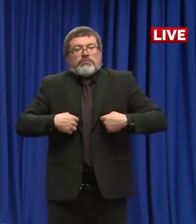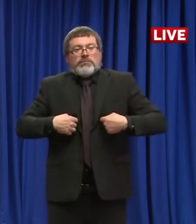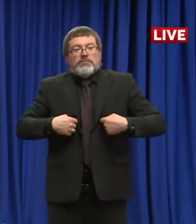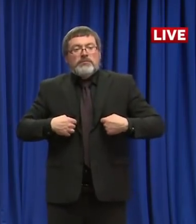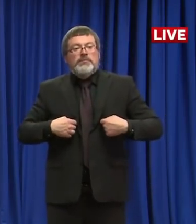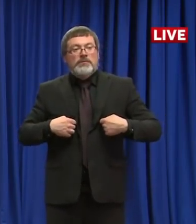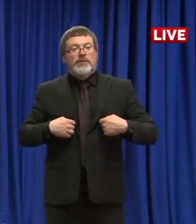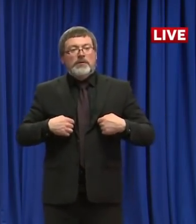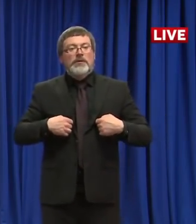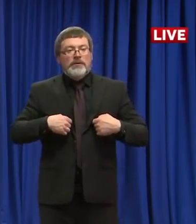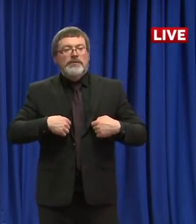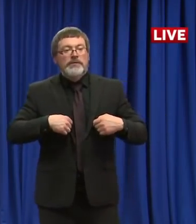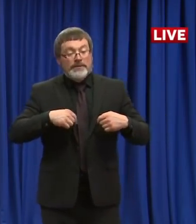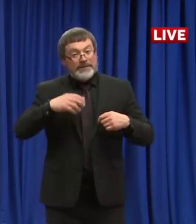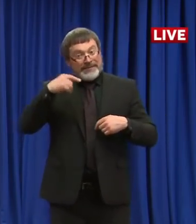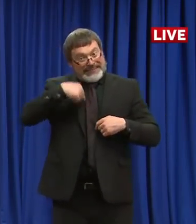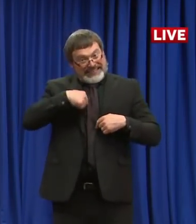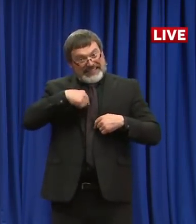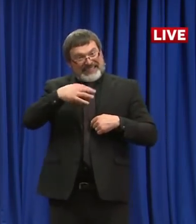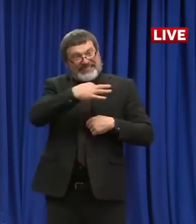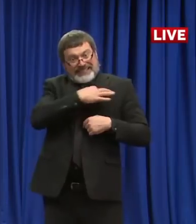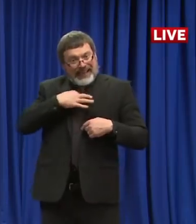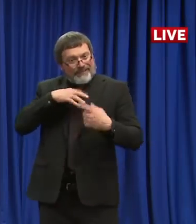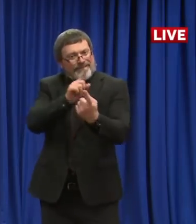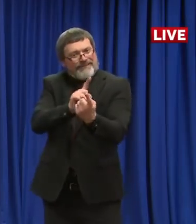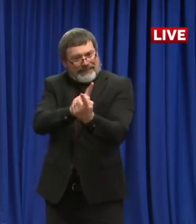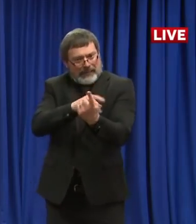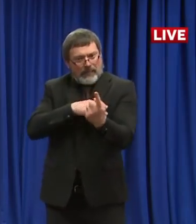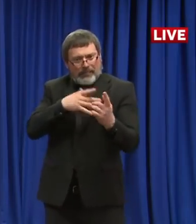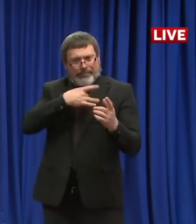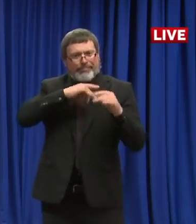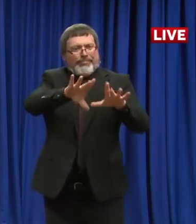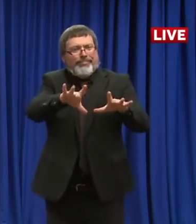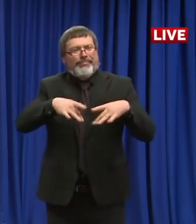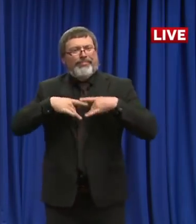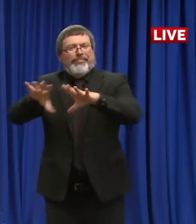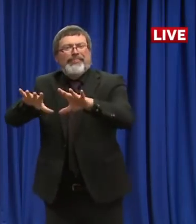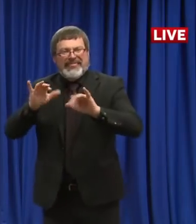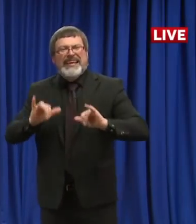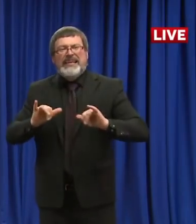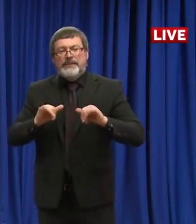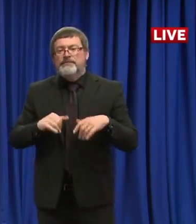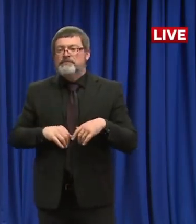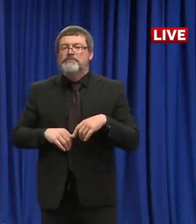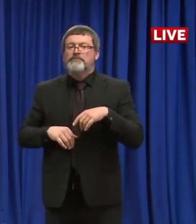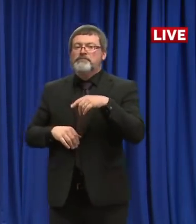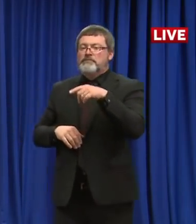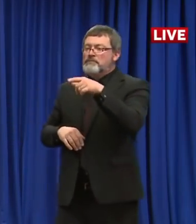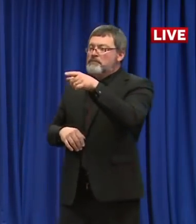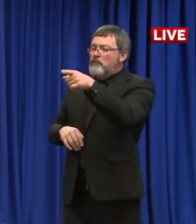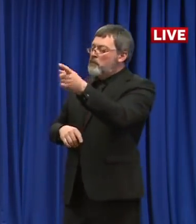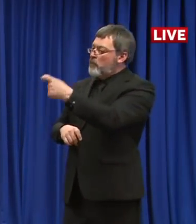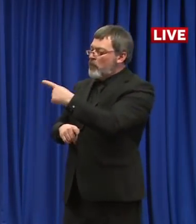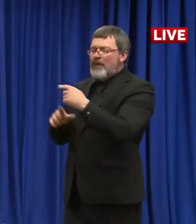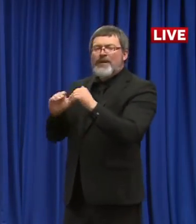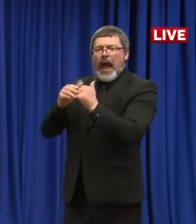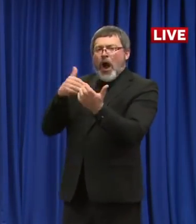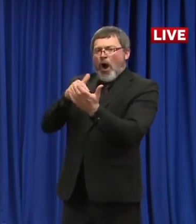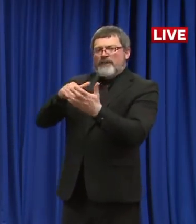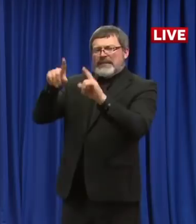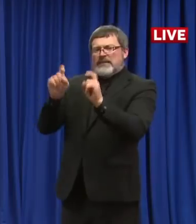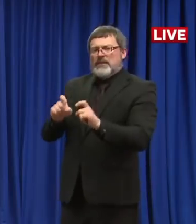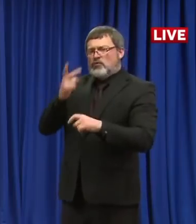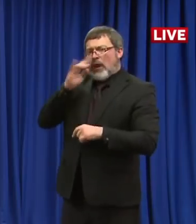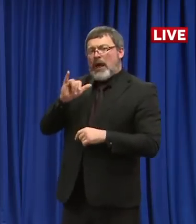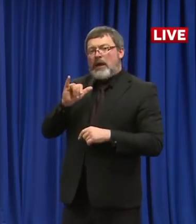state. So how often is the average worker going to be tested? So right now we're going to start off with one round, right? We're going to